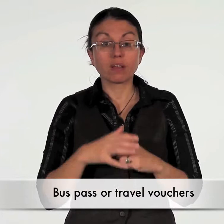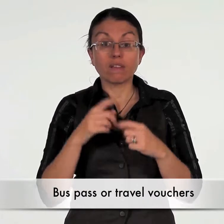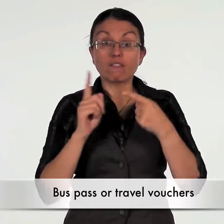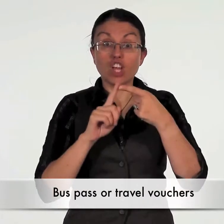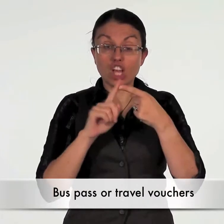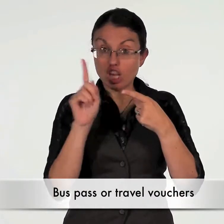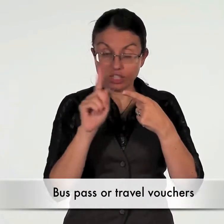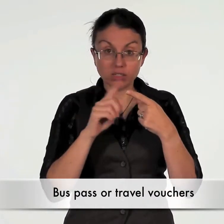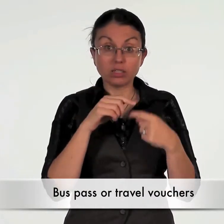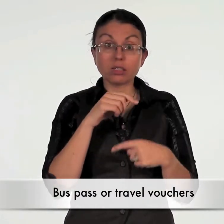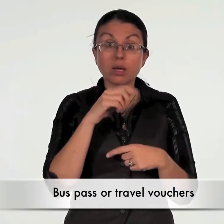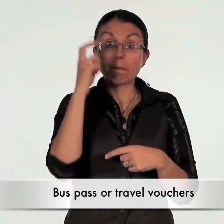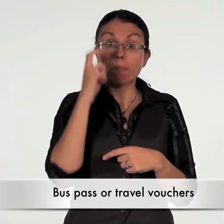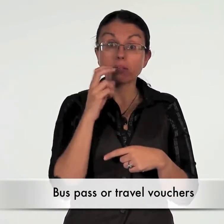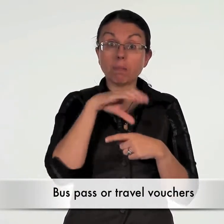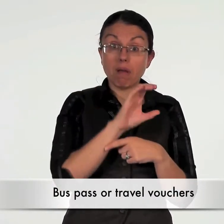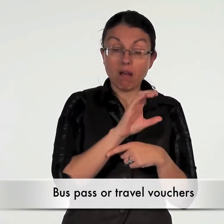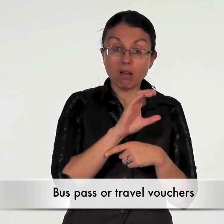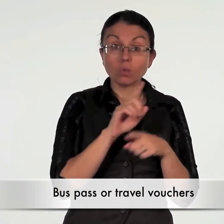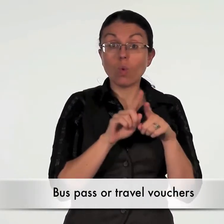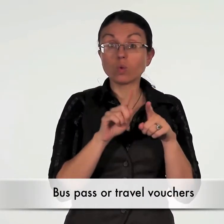Bus pass or travel vouchers.